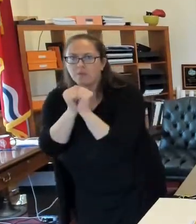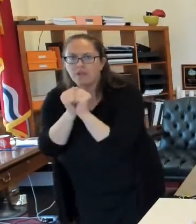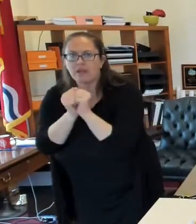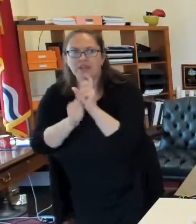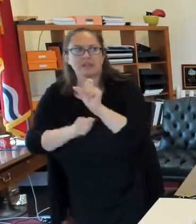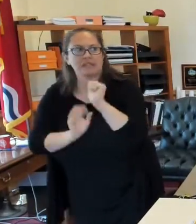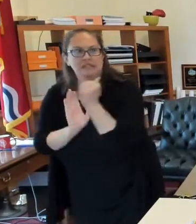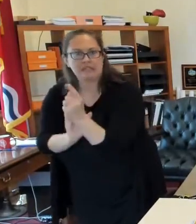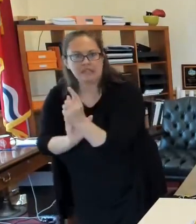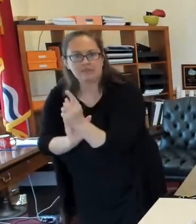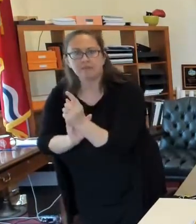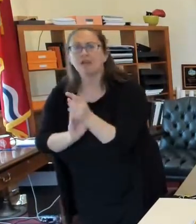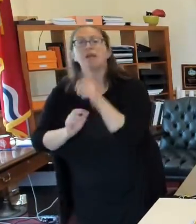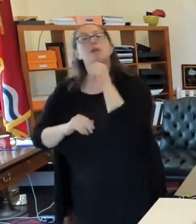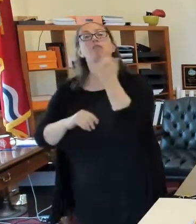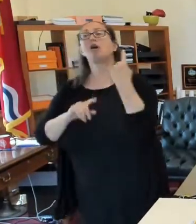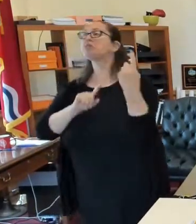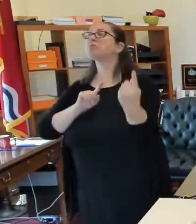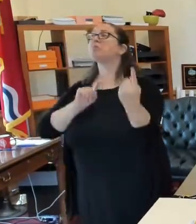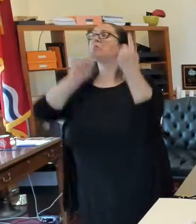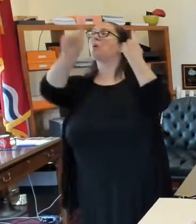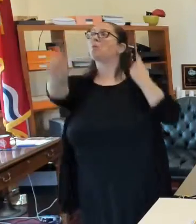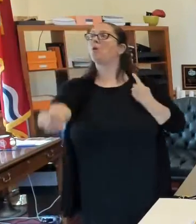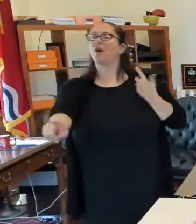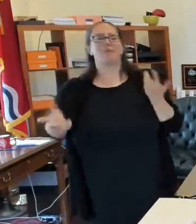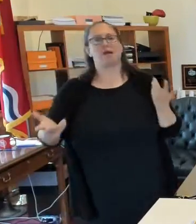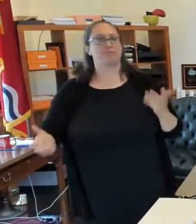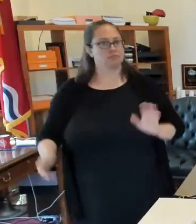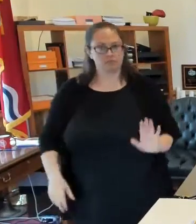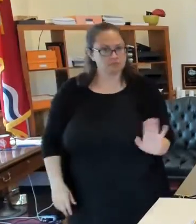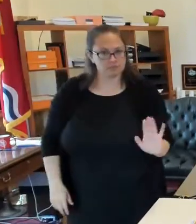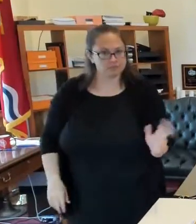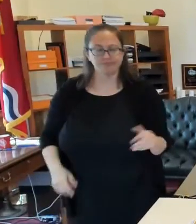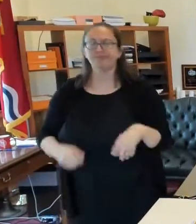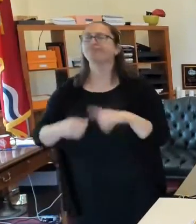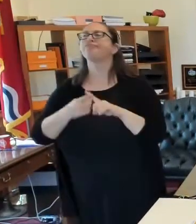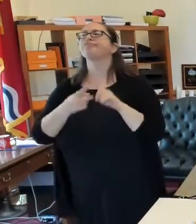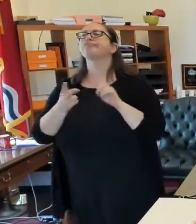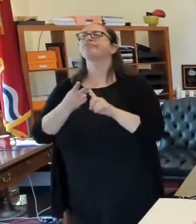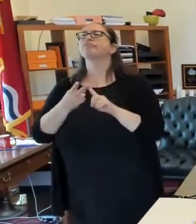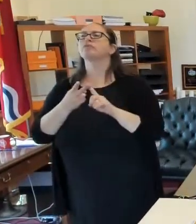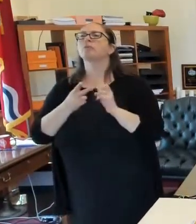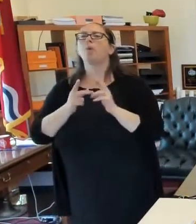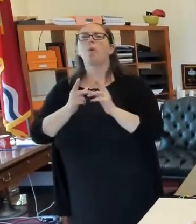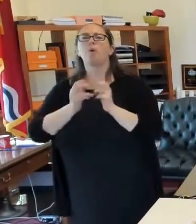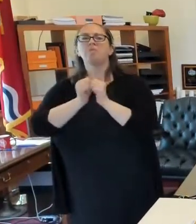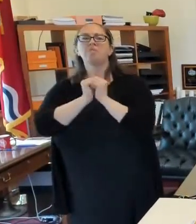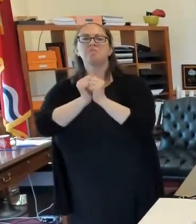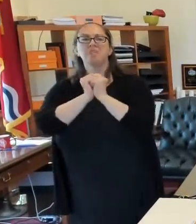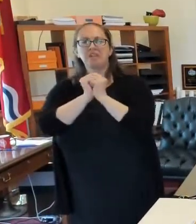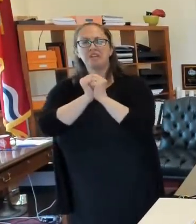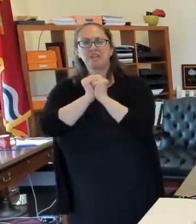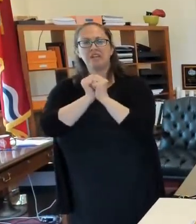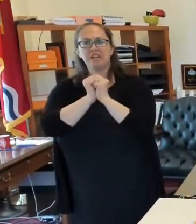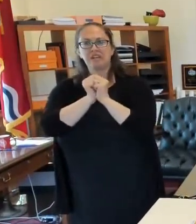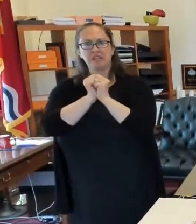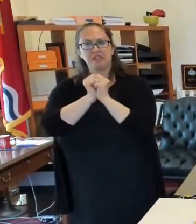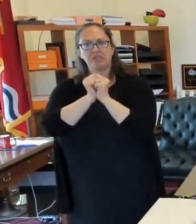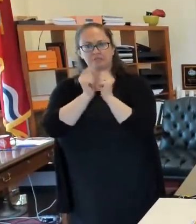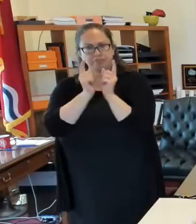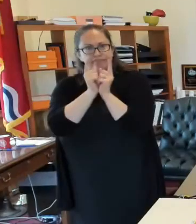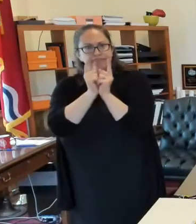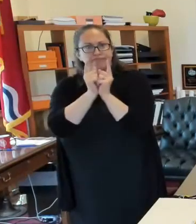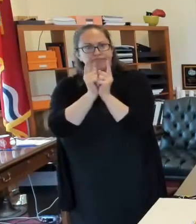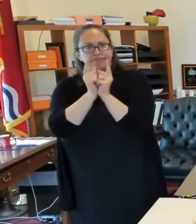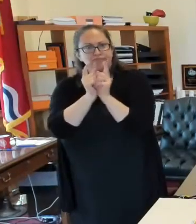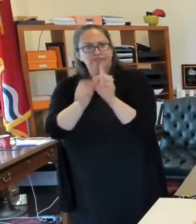minutes, not just walking by them on the sidewalk generally, but if you're with them for some period of time, then you have a higher